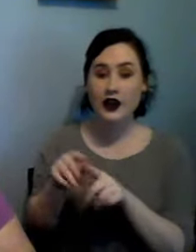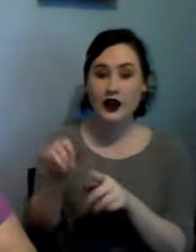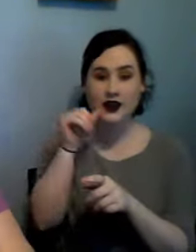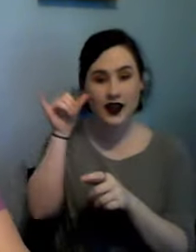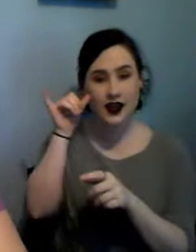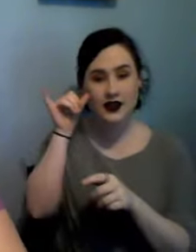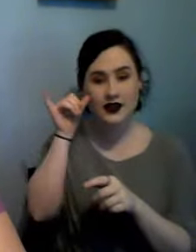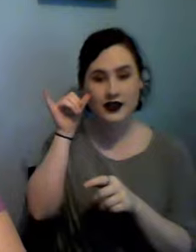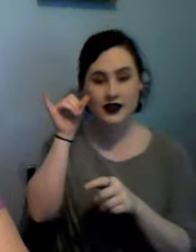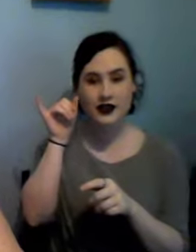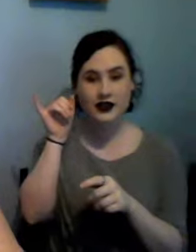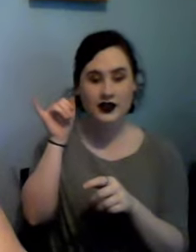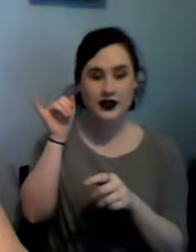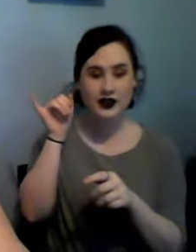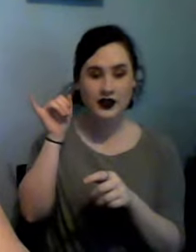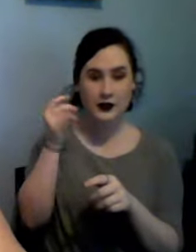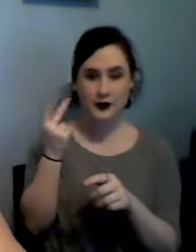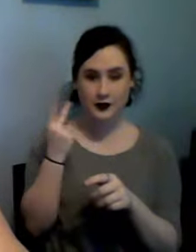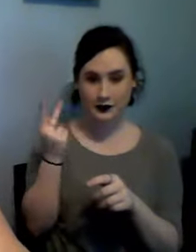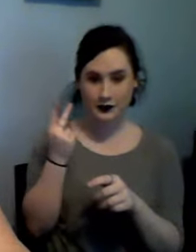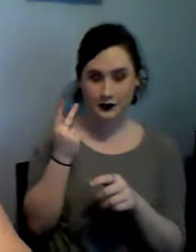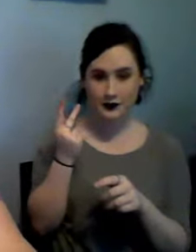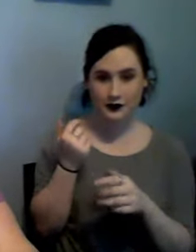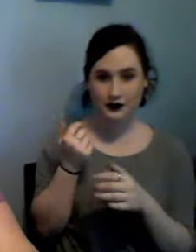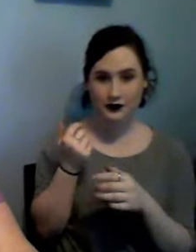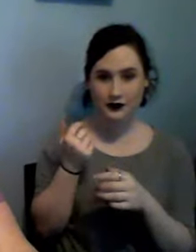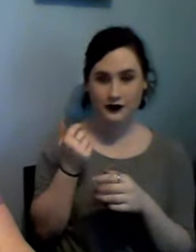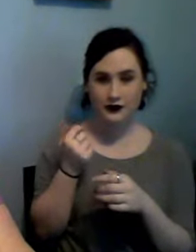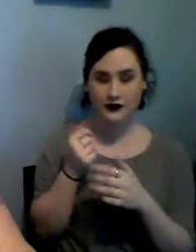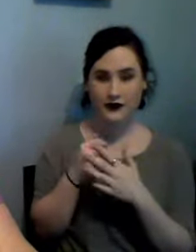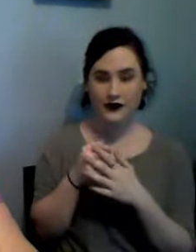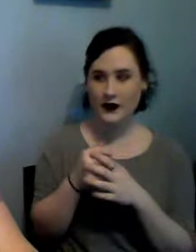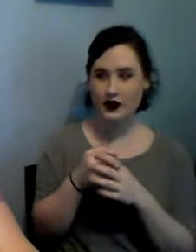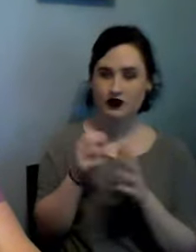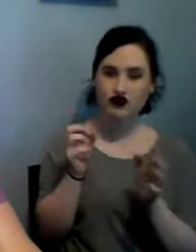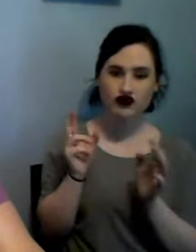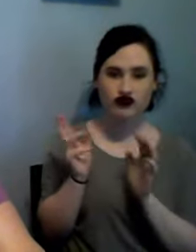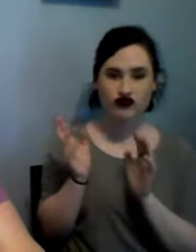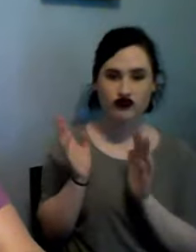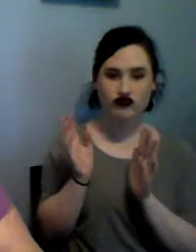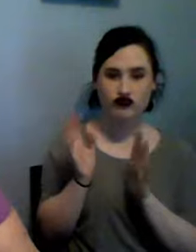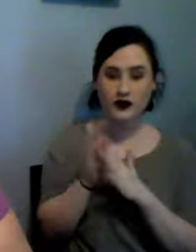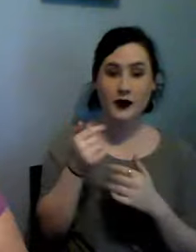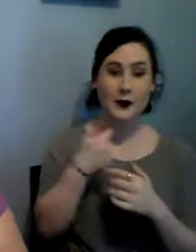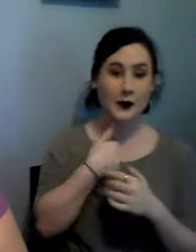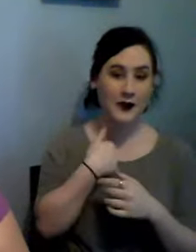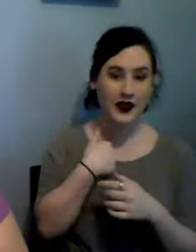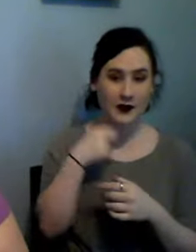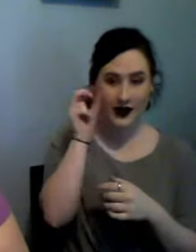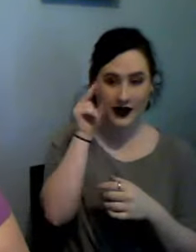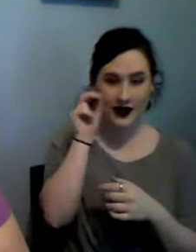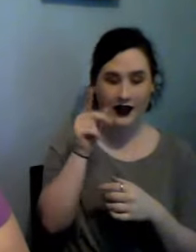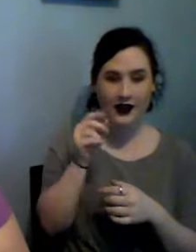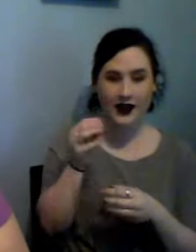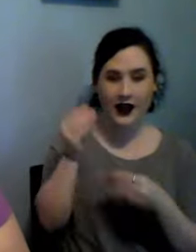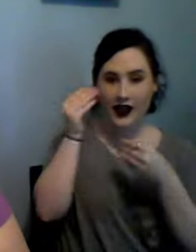we are Natalie informed me